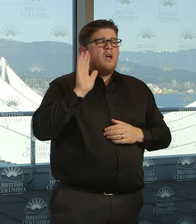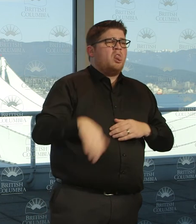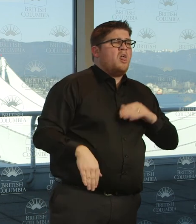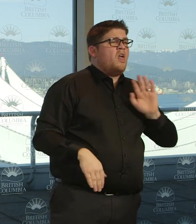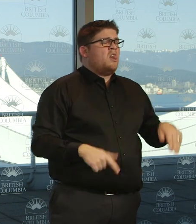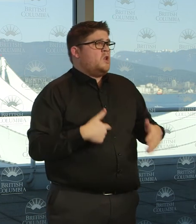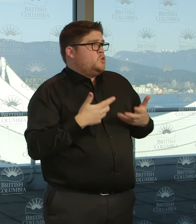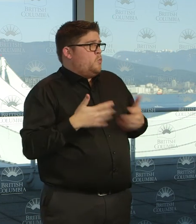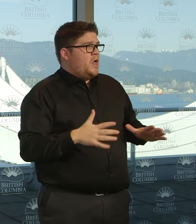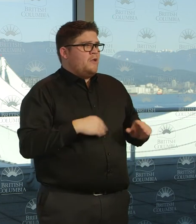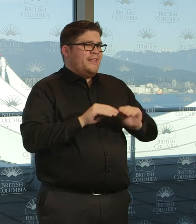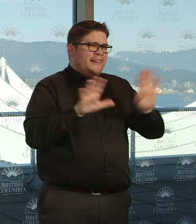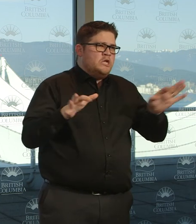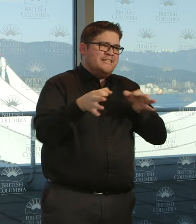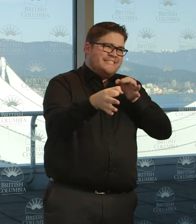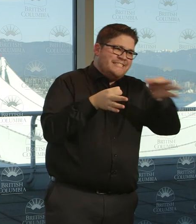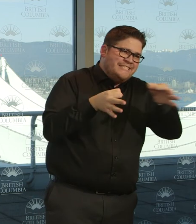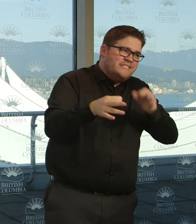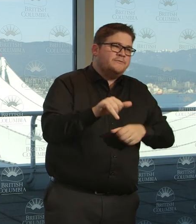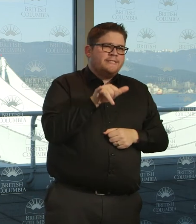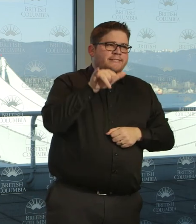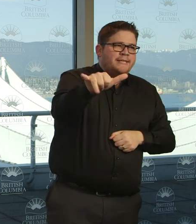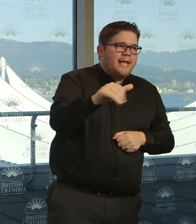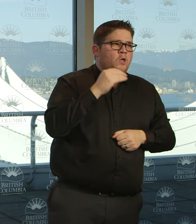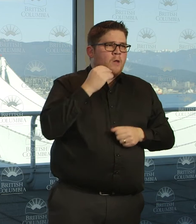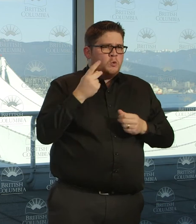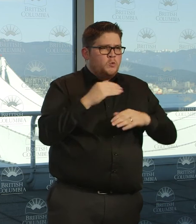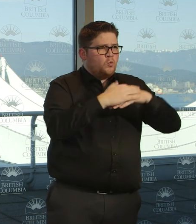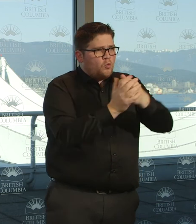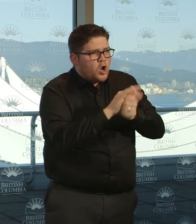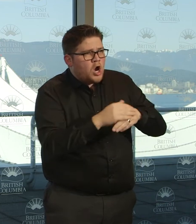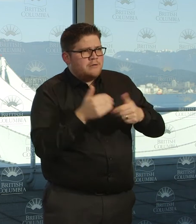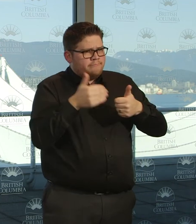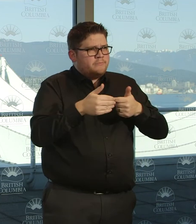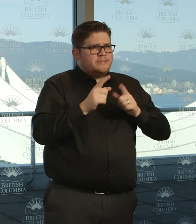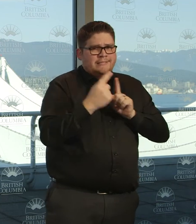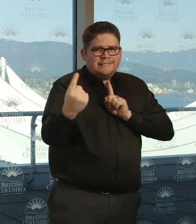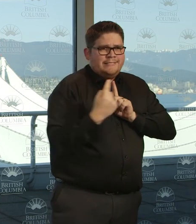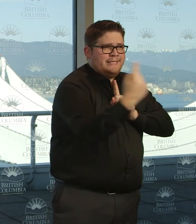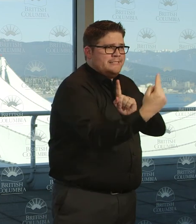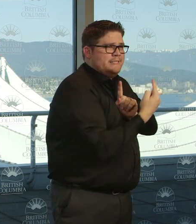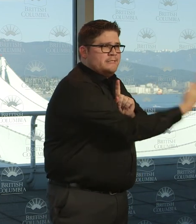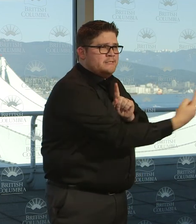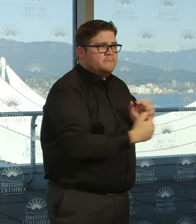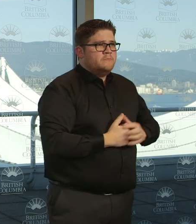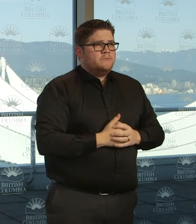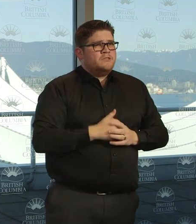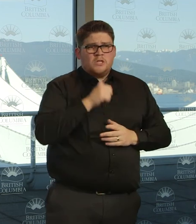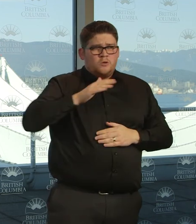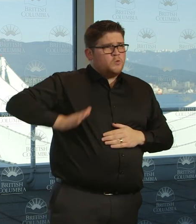measures we can do to help one another, to help protect one another's health, I say it's not too late to join the fight.